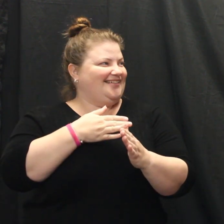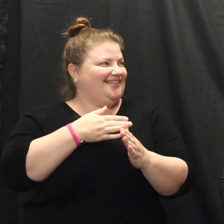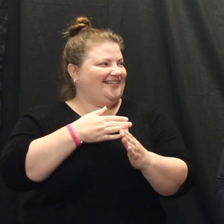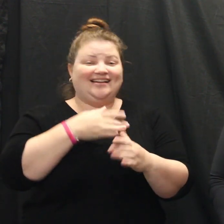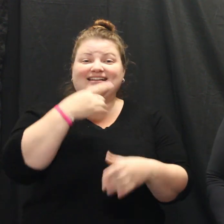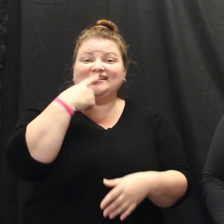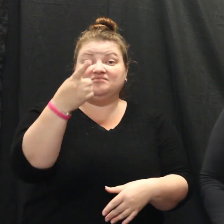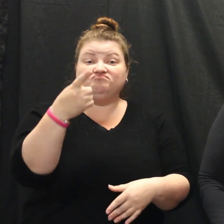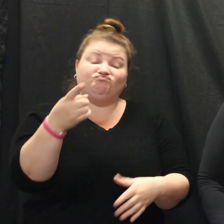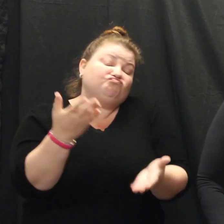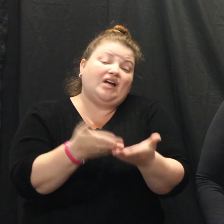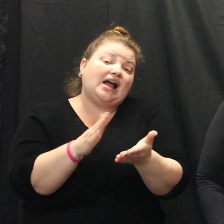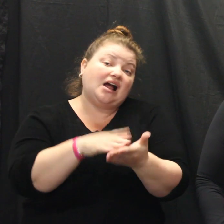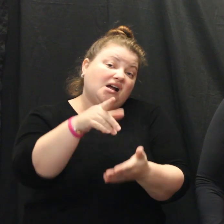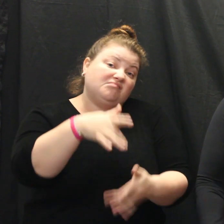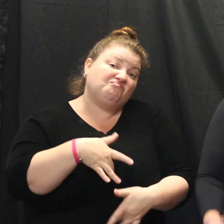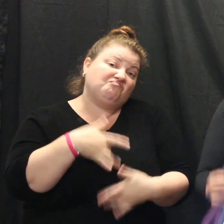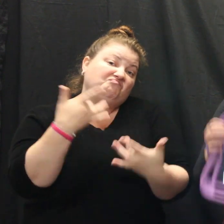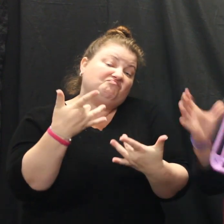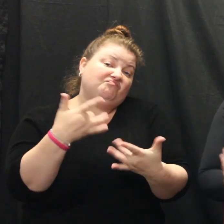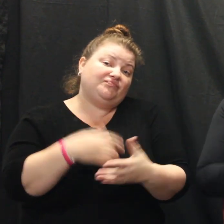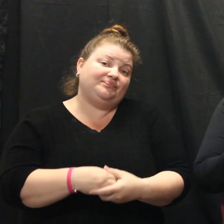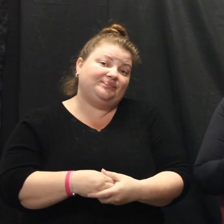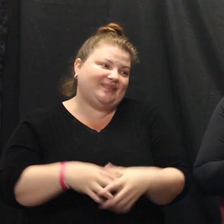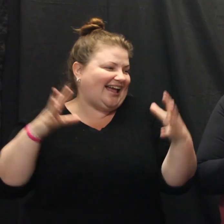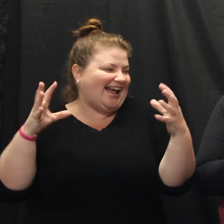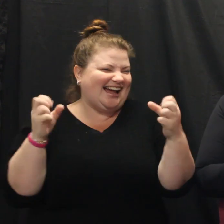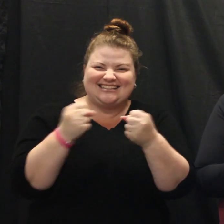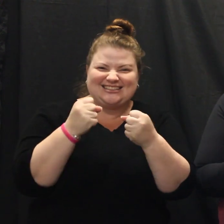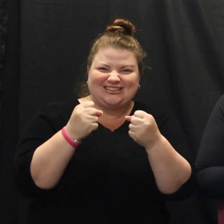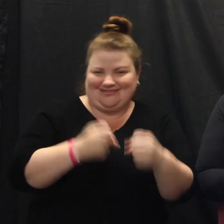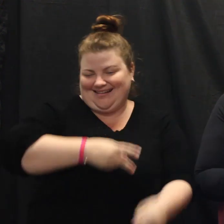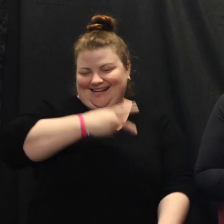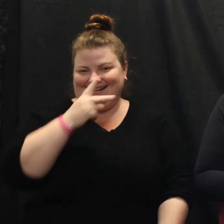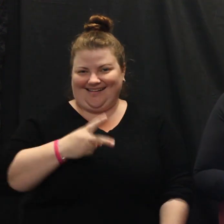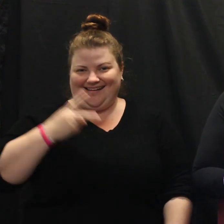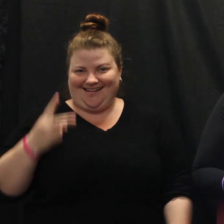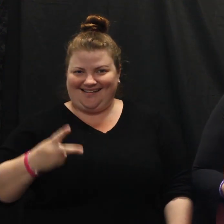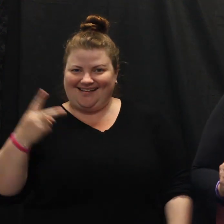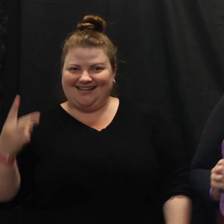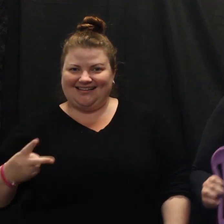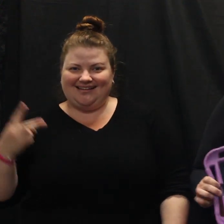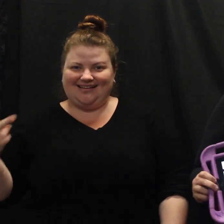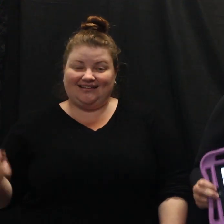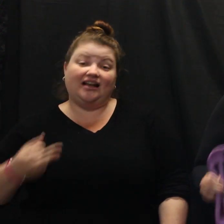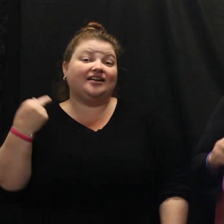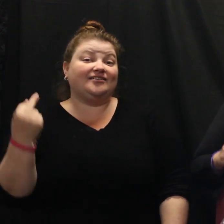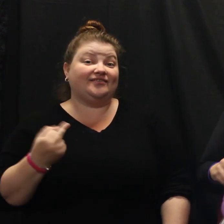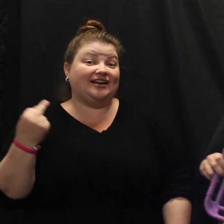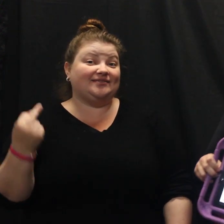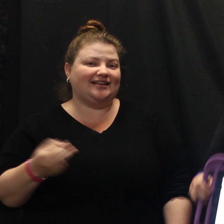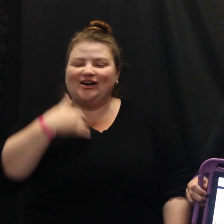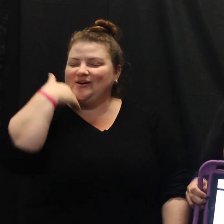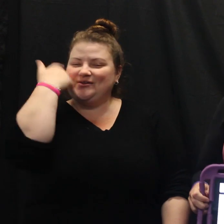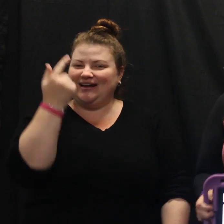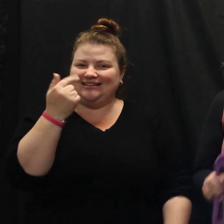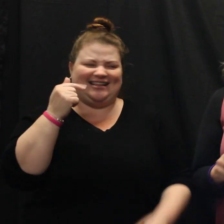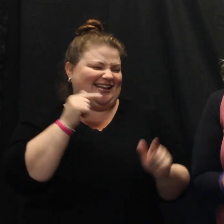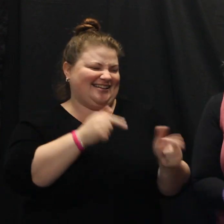how you feel. Go and grab it, it's a habit, available always, it's ideal. Take